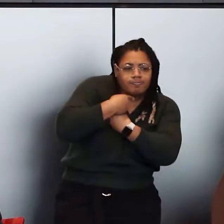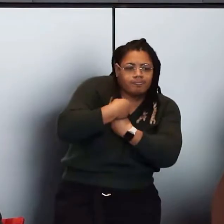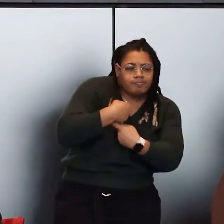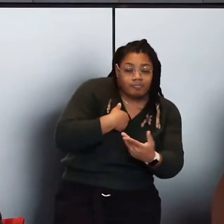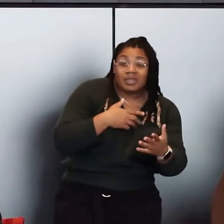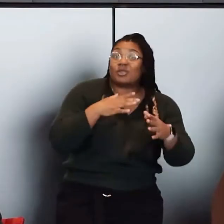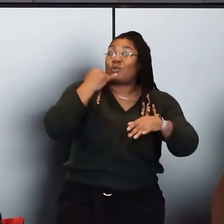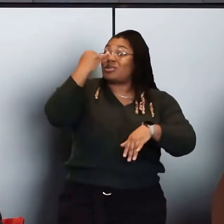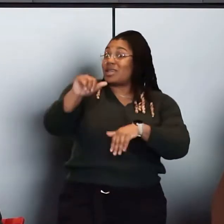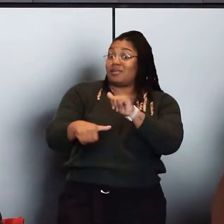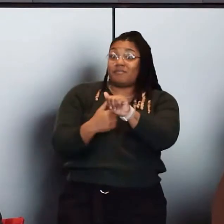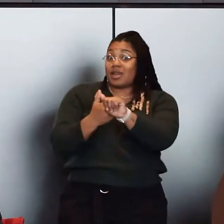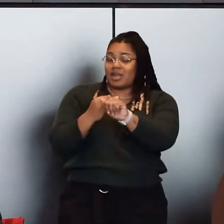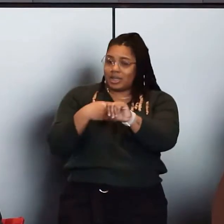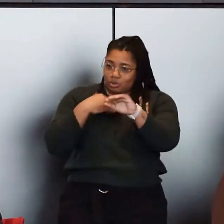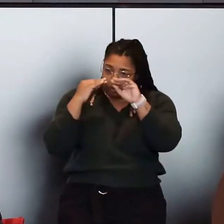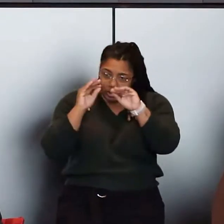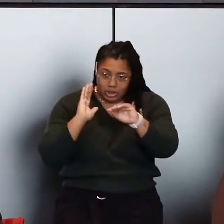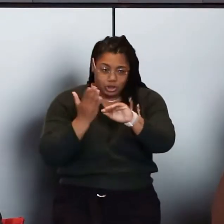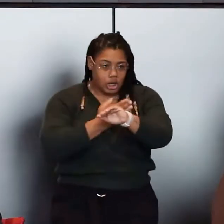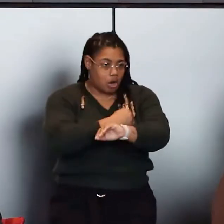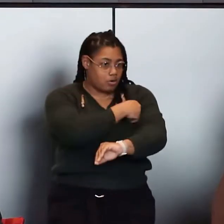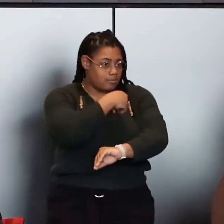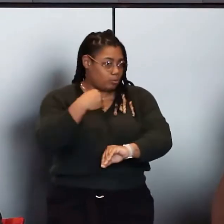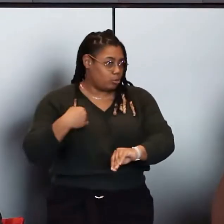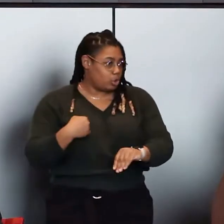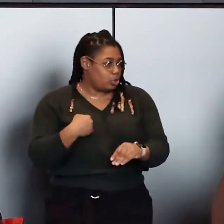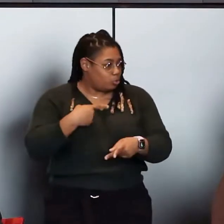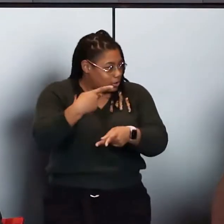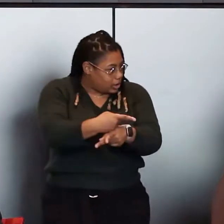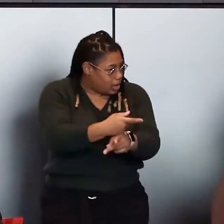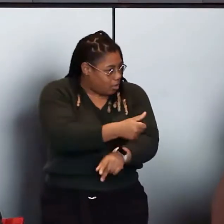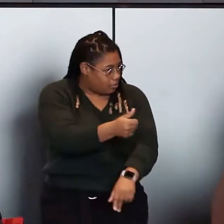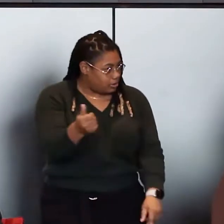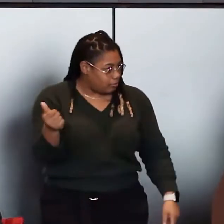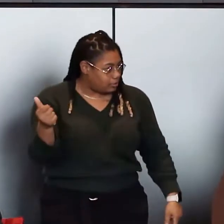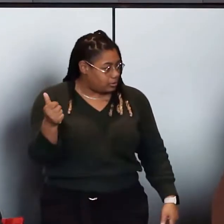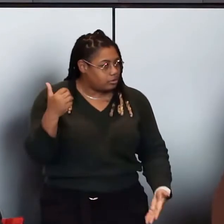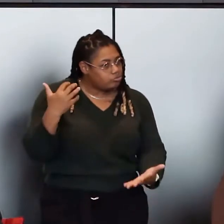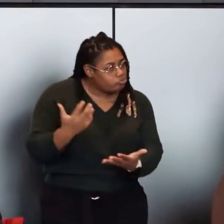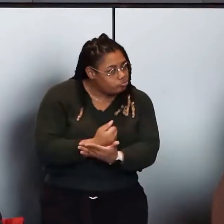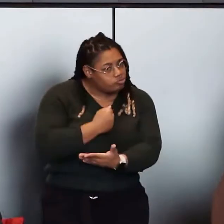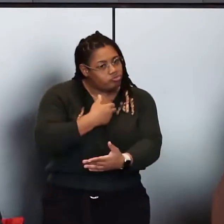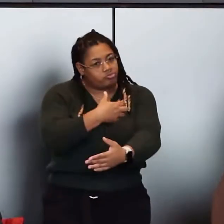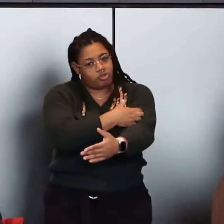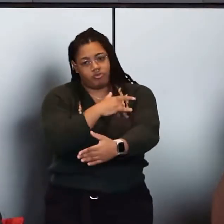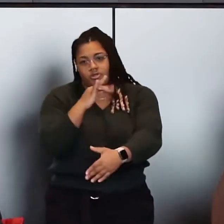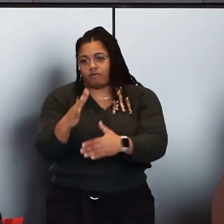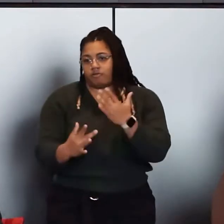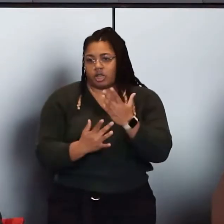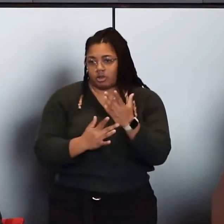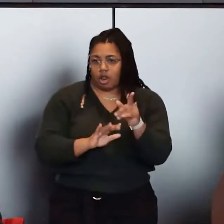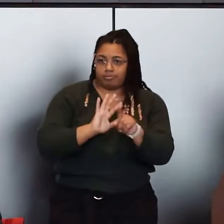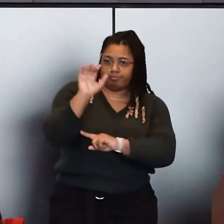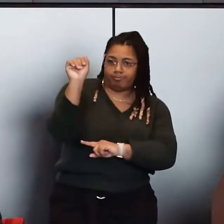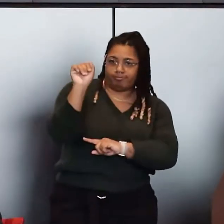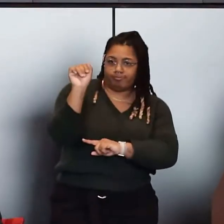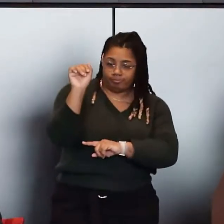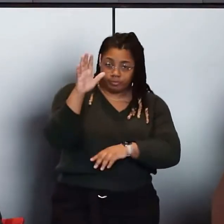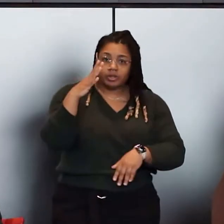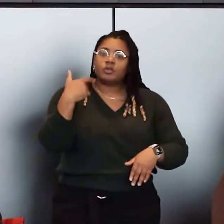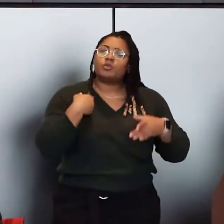idea is really around teaching our members to care for themselves, leveraging the power of technology. And so we,